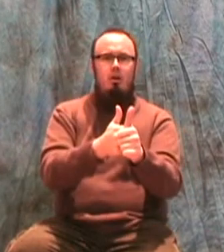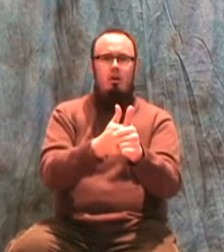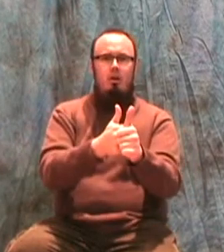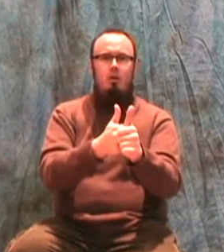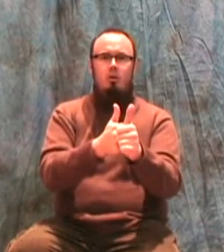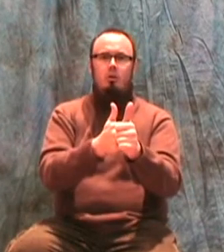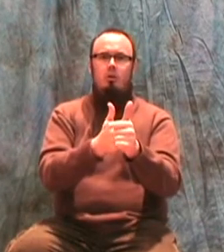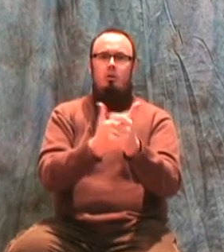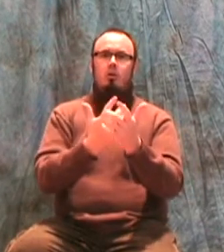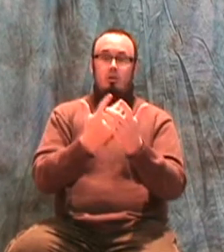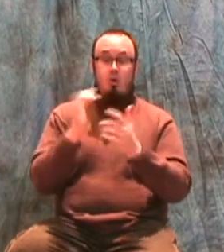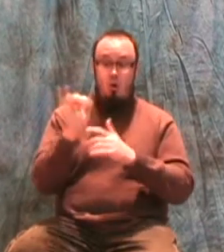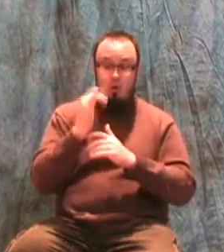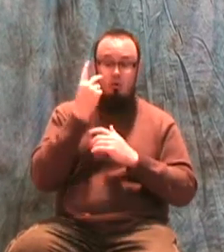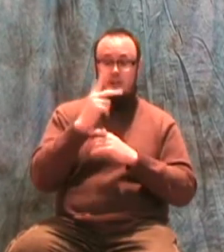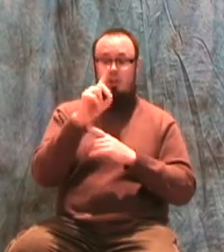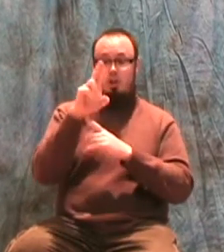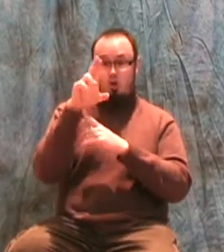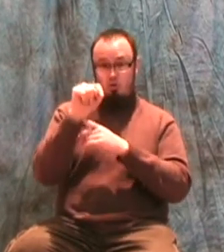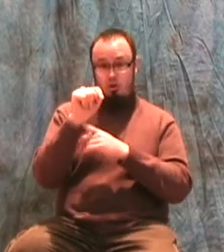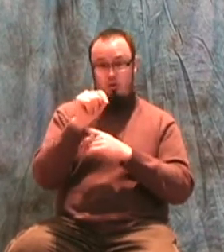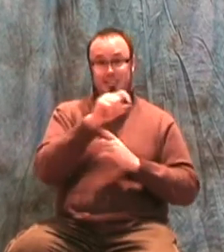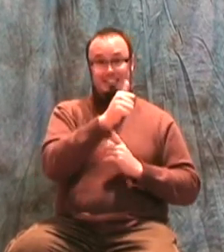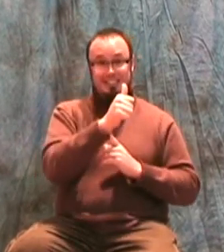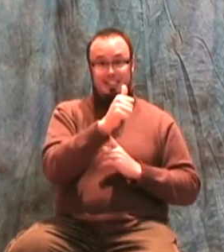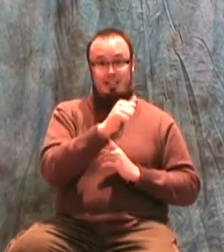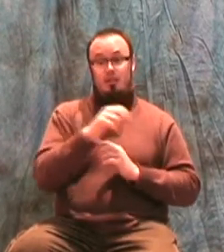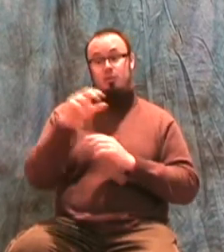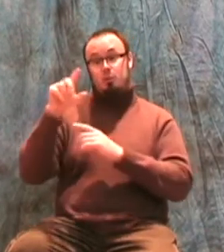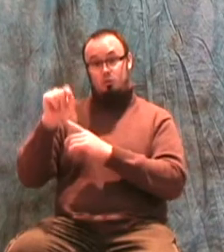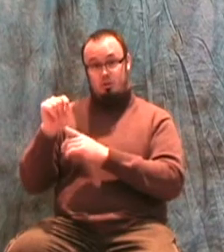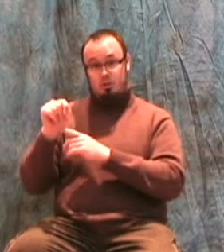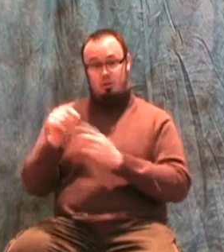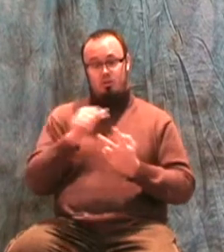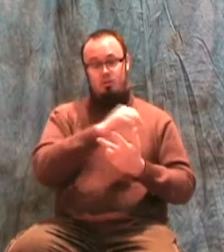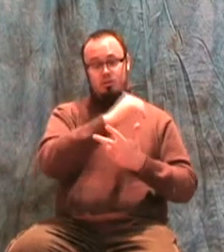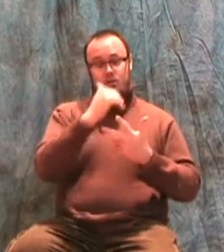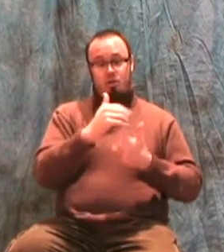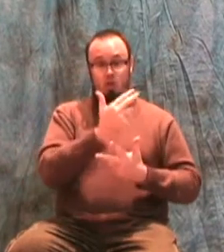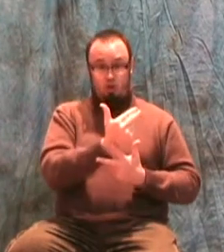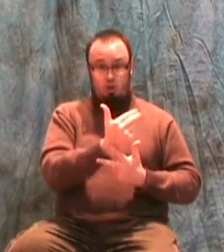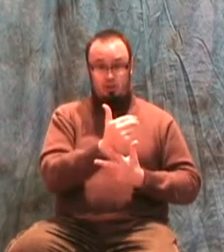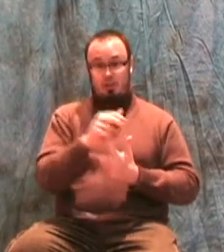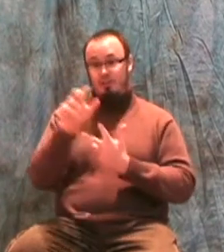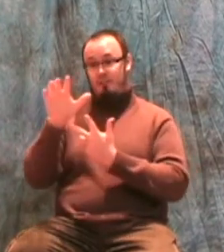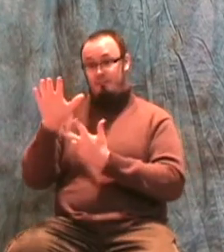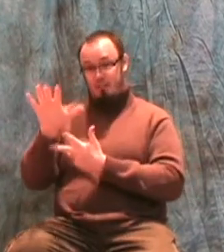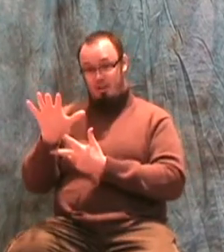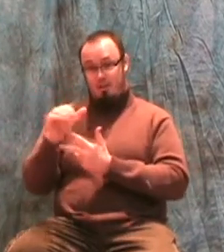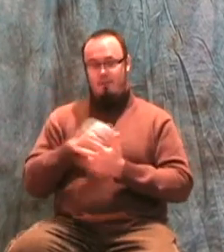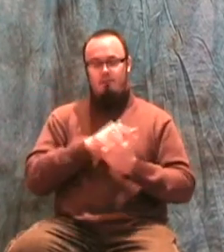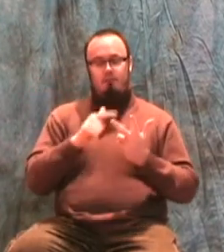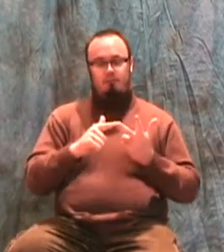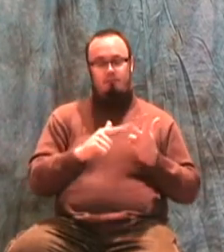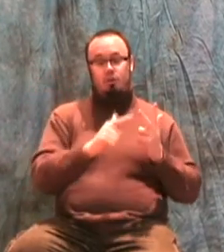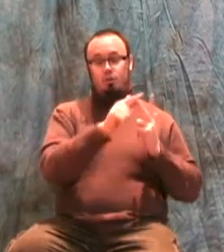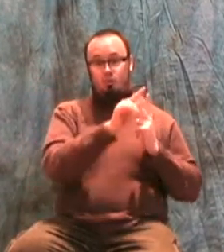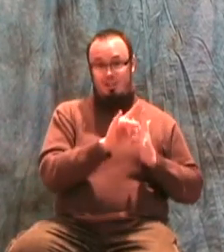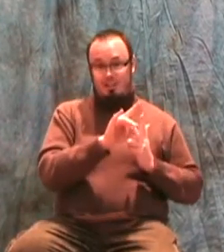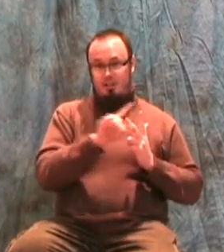See also Deuteronomy chapter 10 verse 20 chapter 13 verse 5 and chapter 28 verse